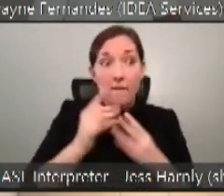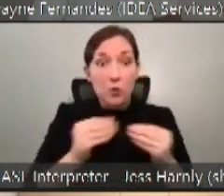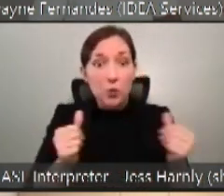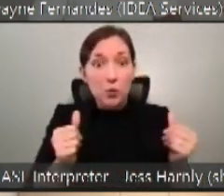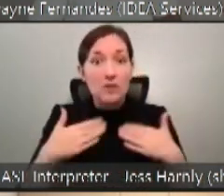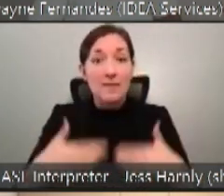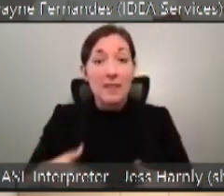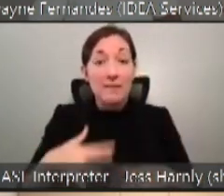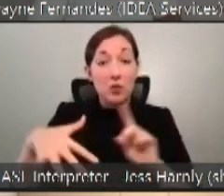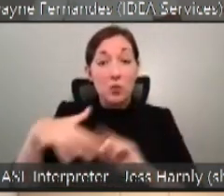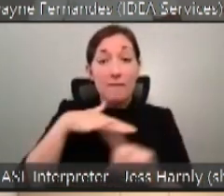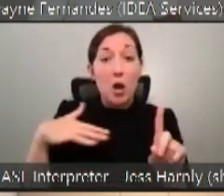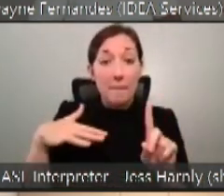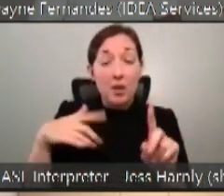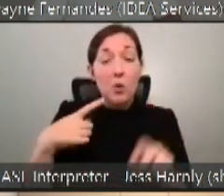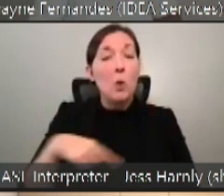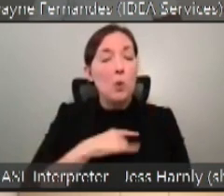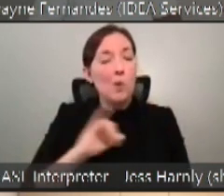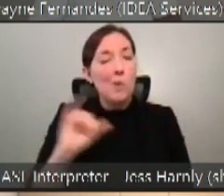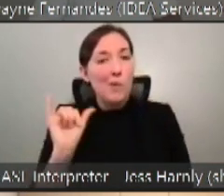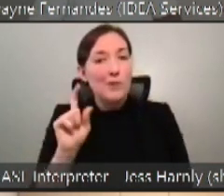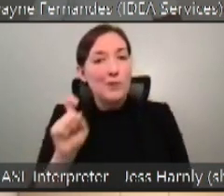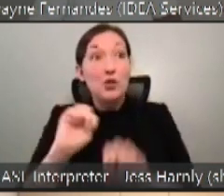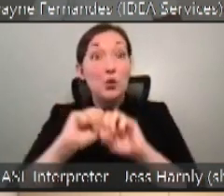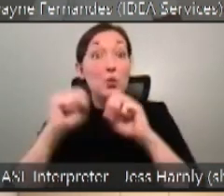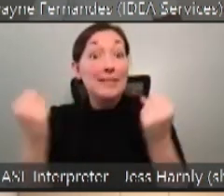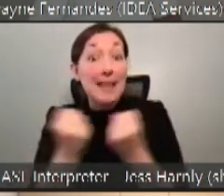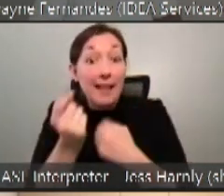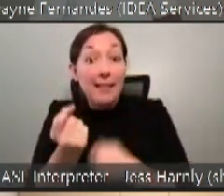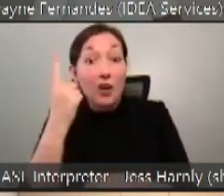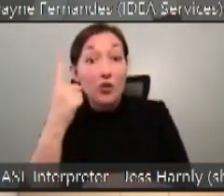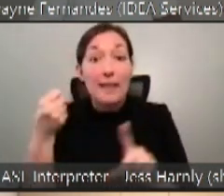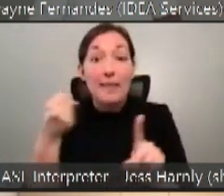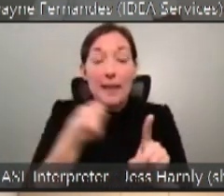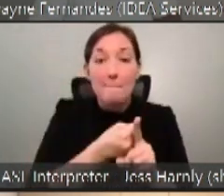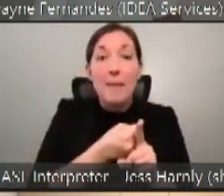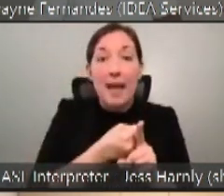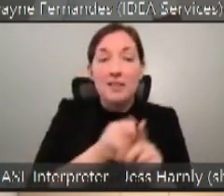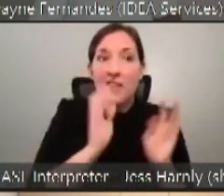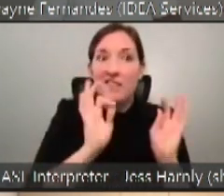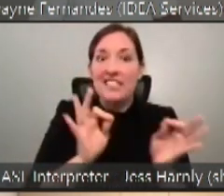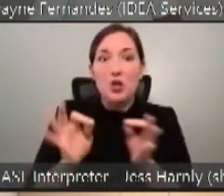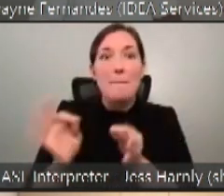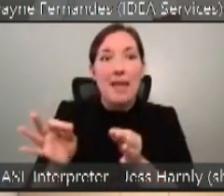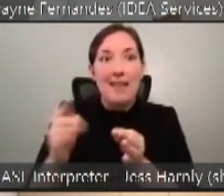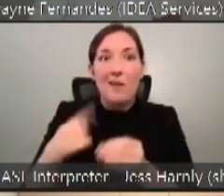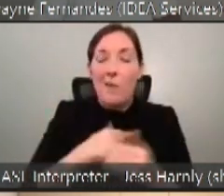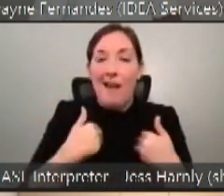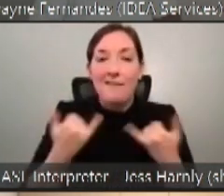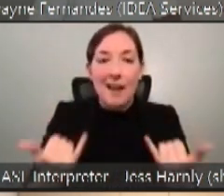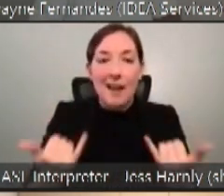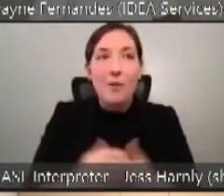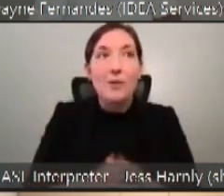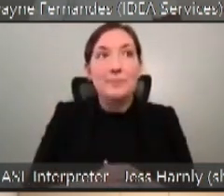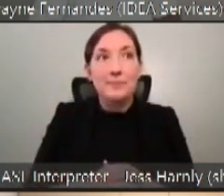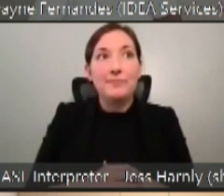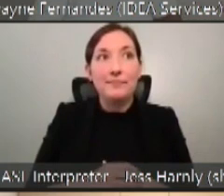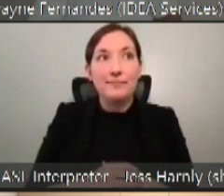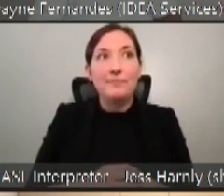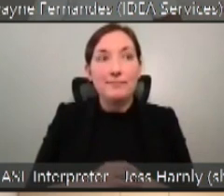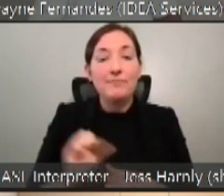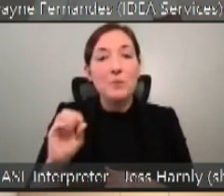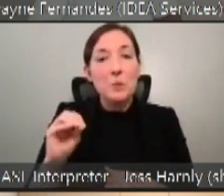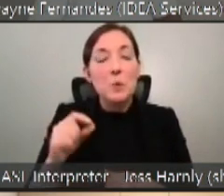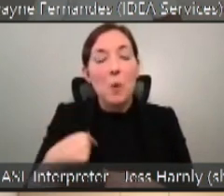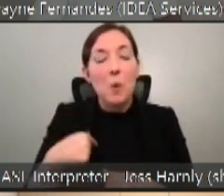environment around us, we also need to societally understand the impacts of the decision making we have now. And so I'm just going